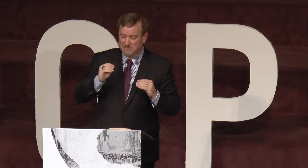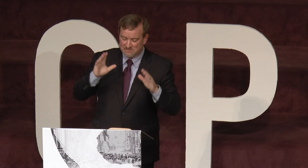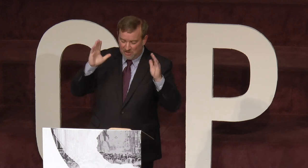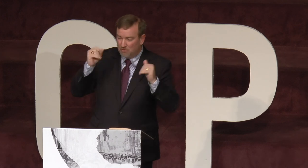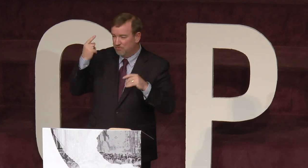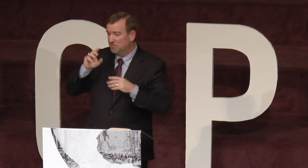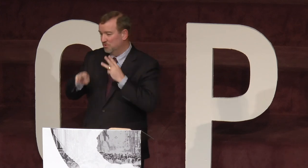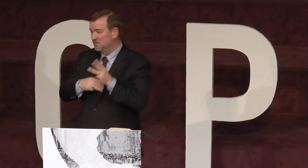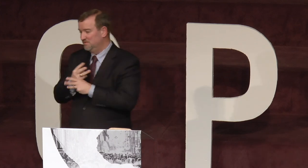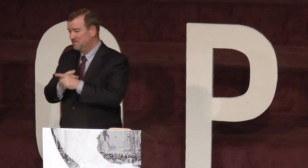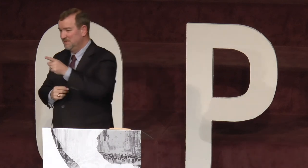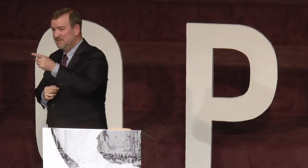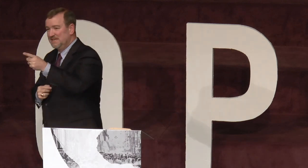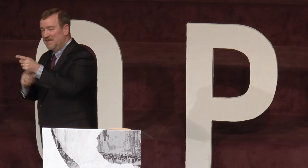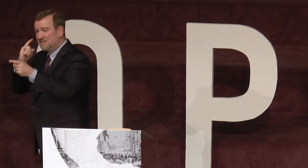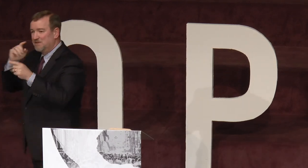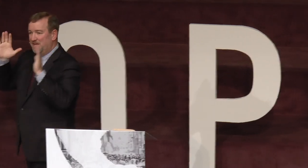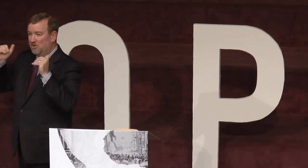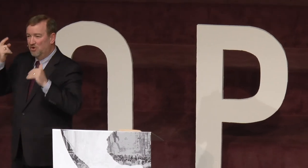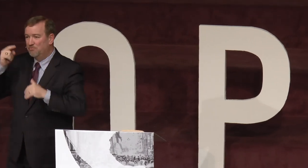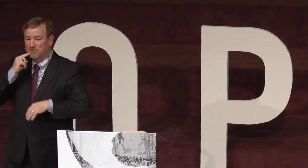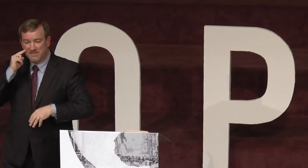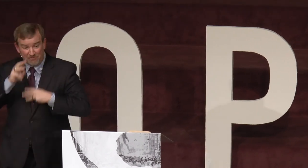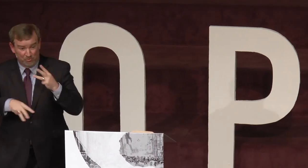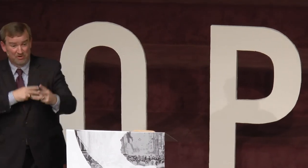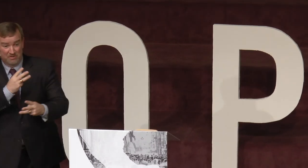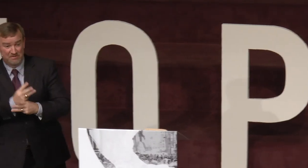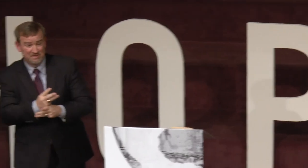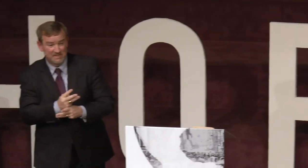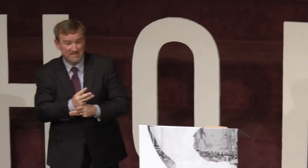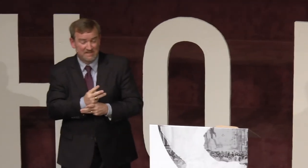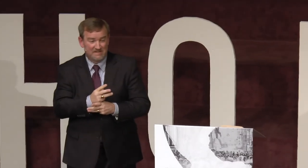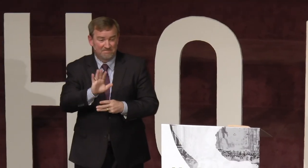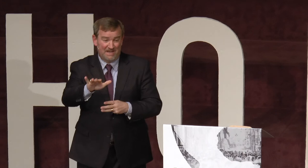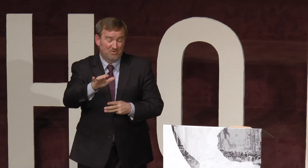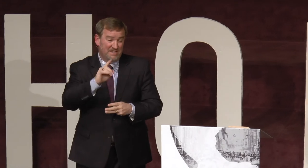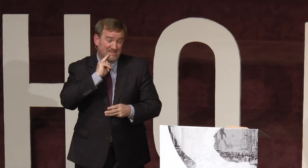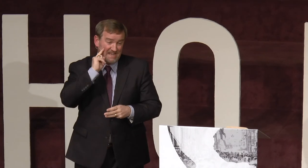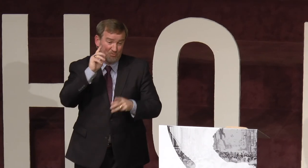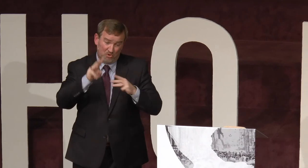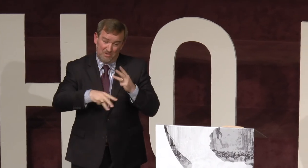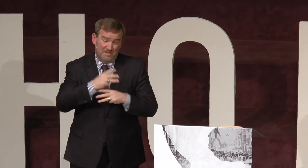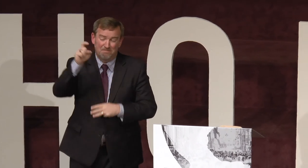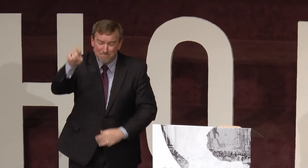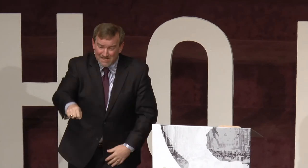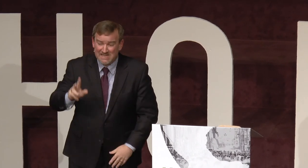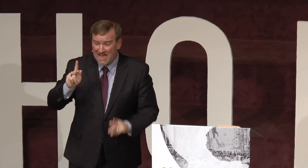is the hope for the world. And I think about the hope for the deaf world. By the way, the deaf world must have